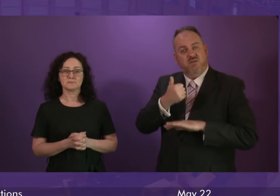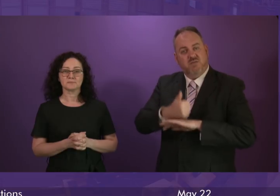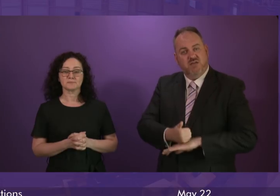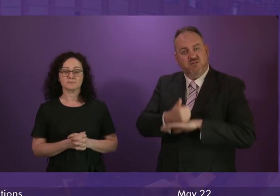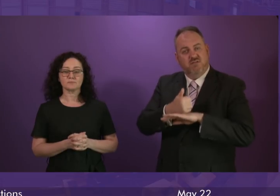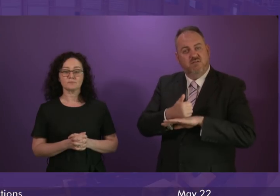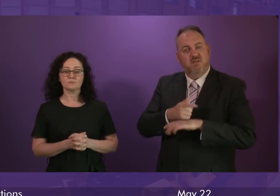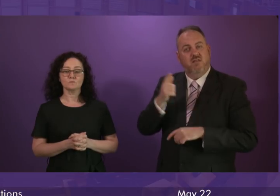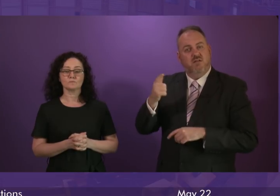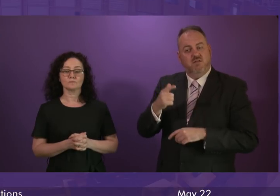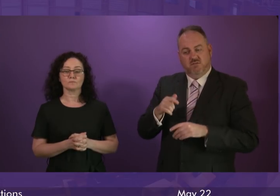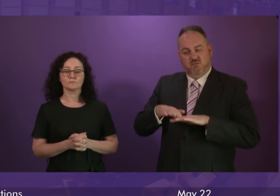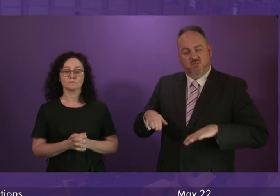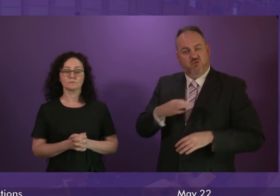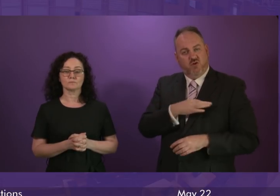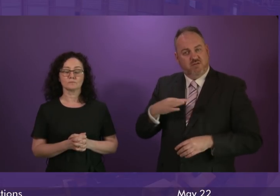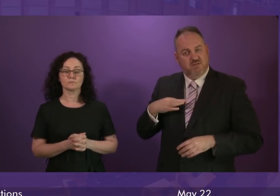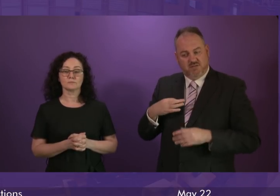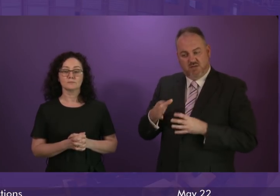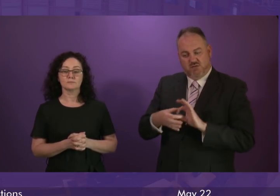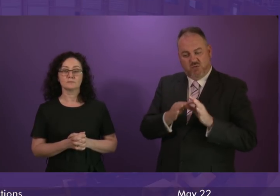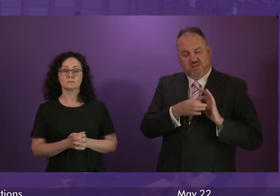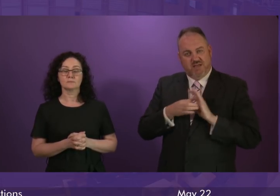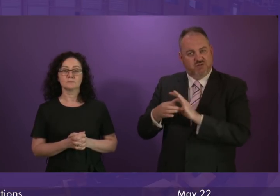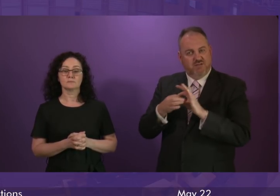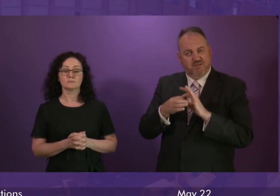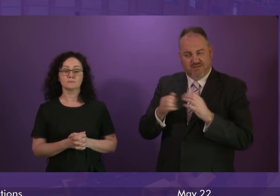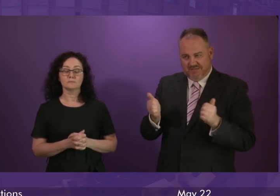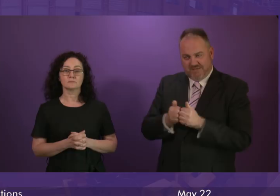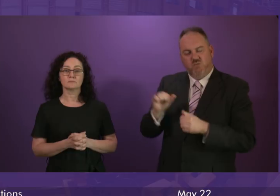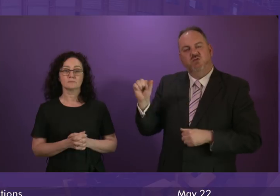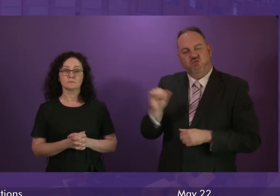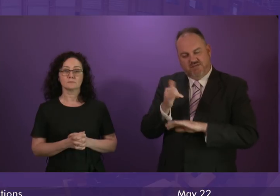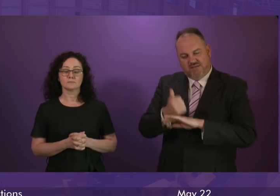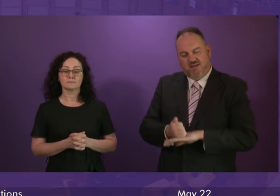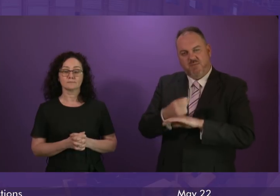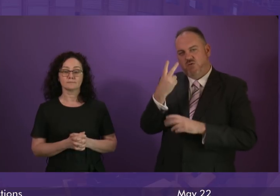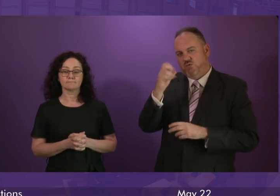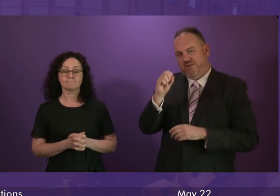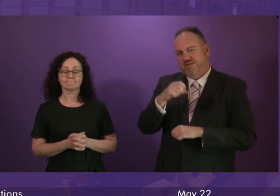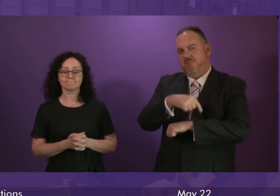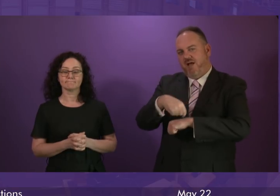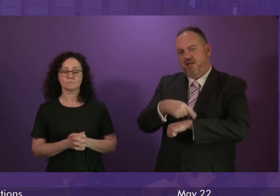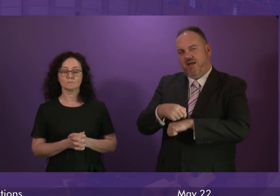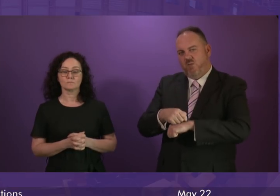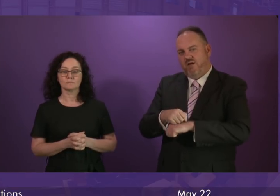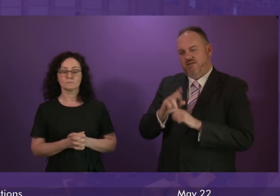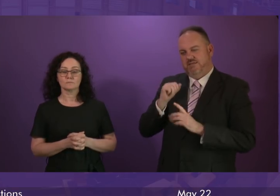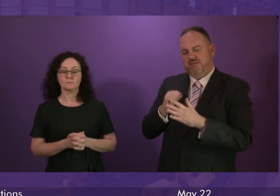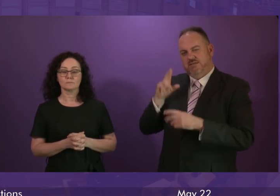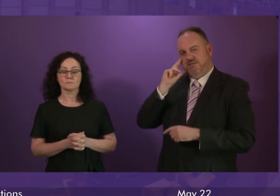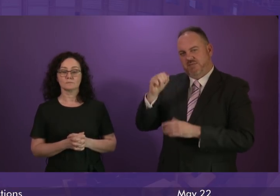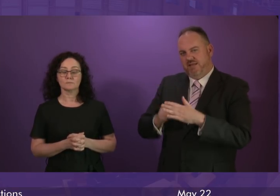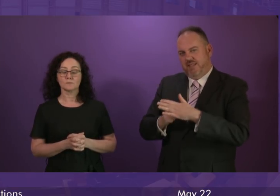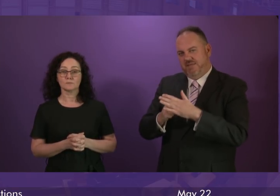Paediatrics and Child Health and the Poverty Alliance back a default 20 mile per hour speed limit. With Scotland now lagging behind